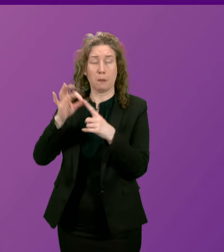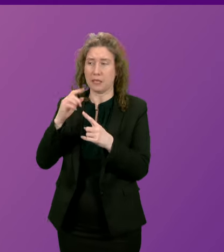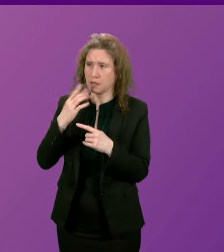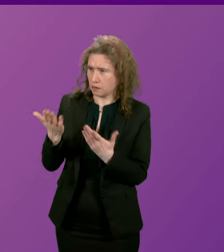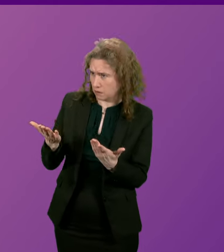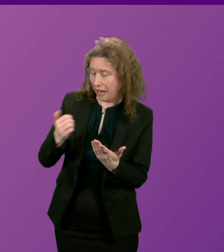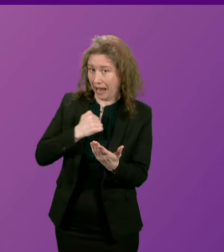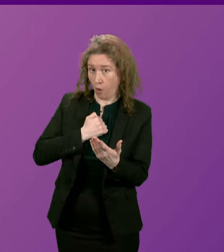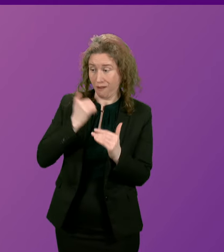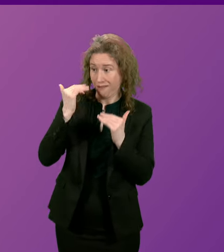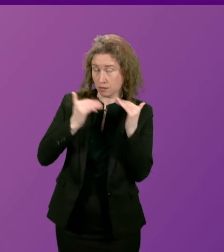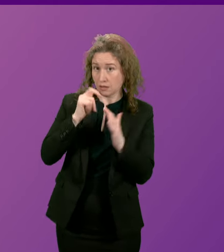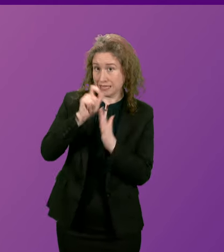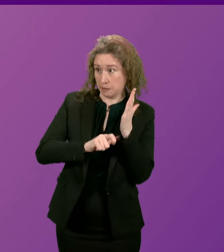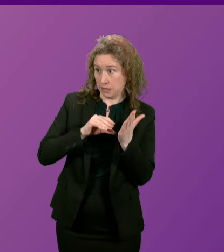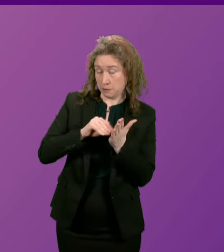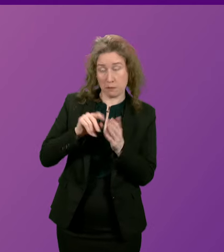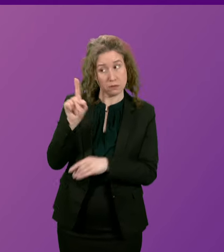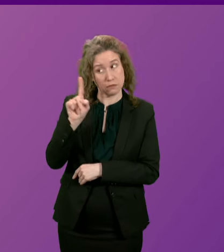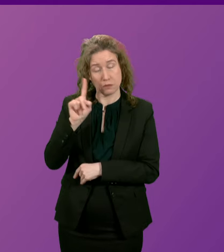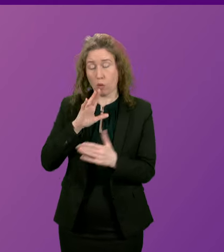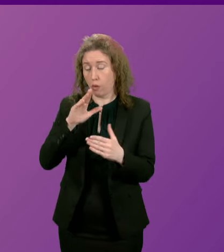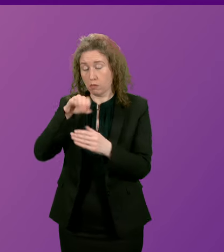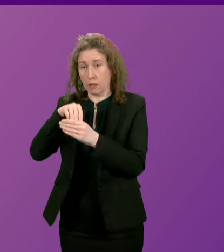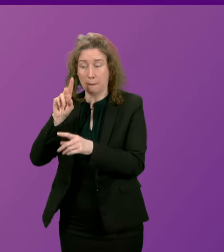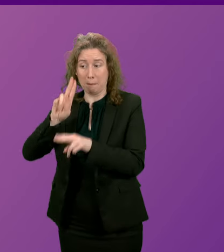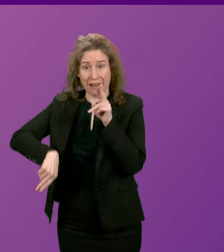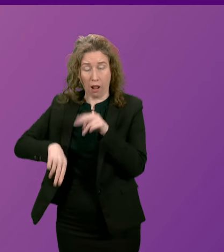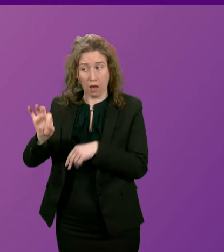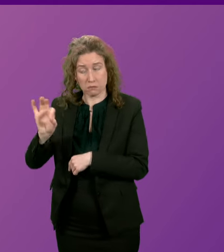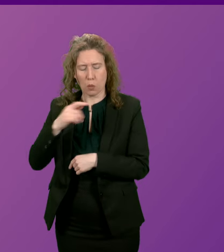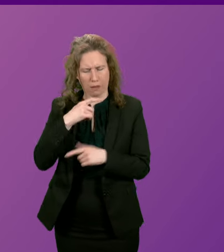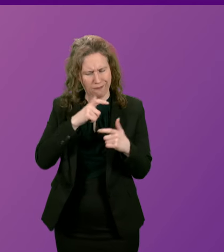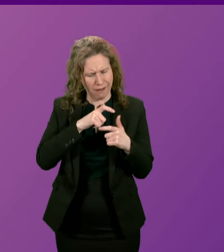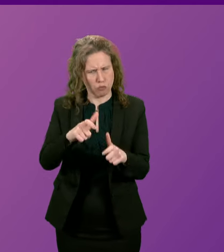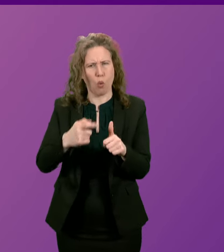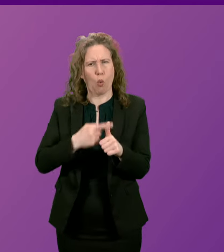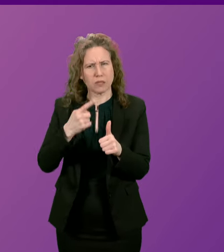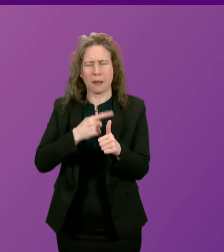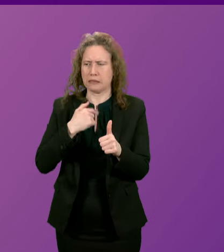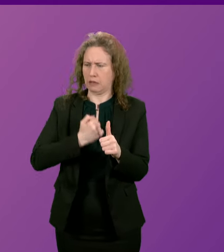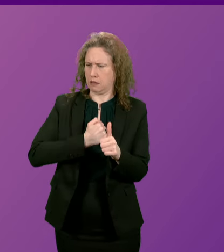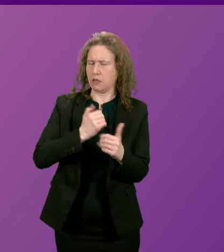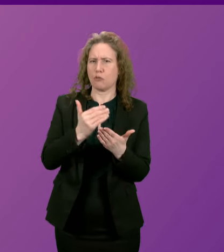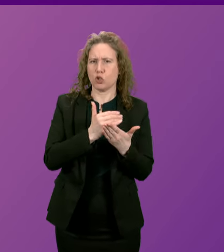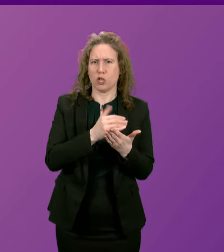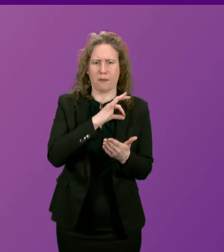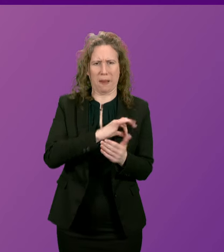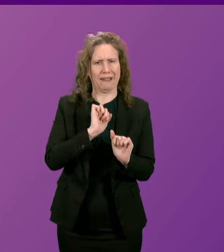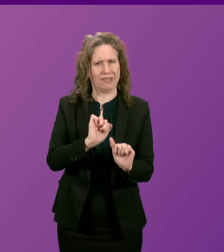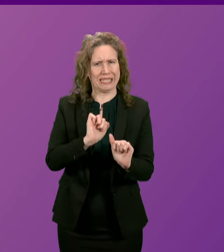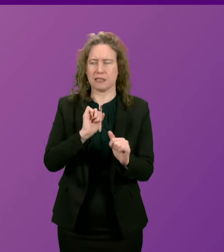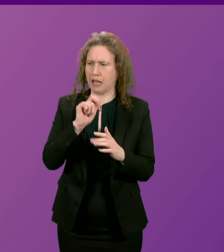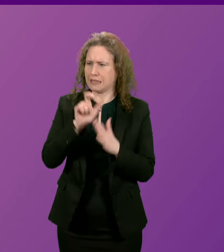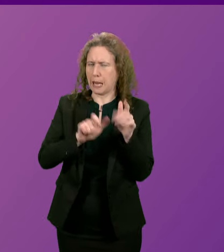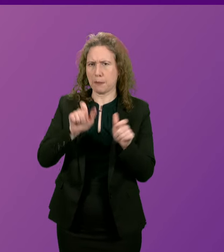our adult disability payment will not be penalized and will continue to automatically receive the reserve benefits that they rely on and i call